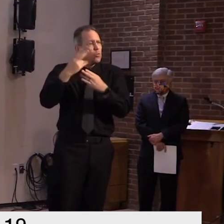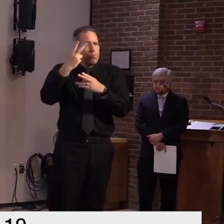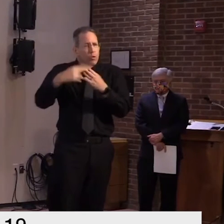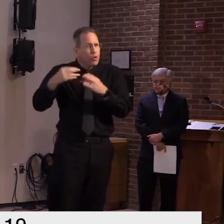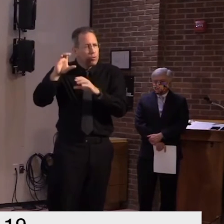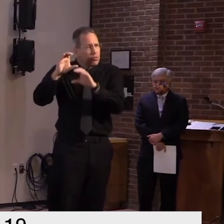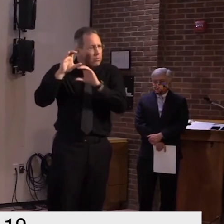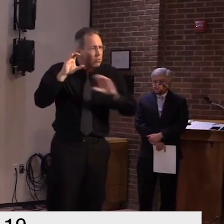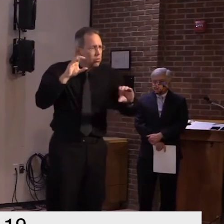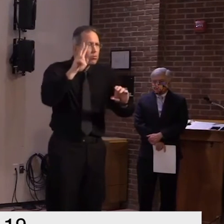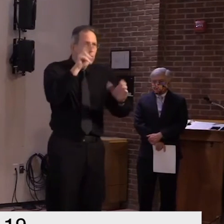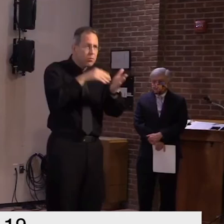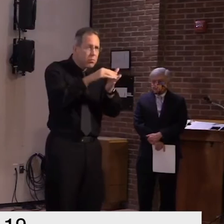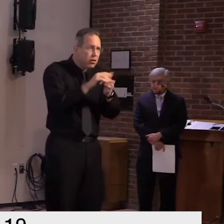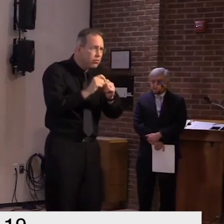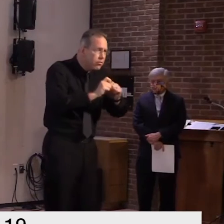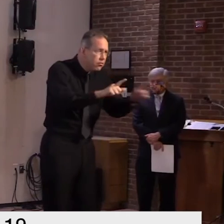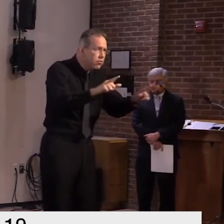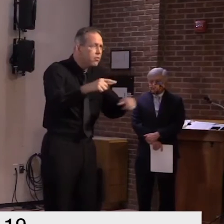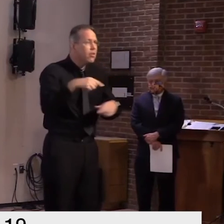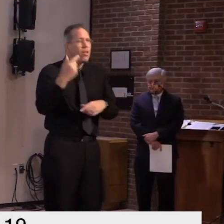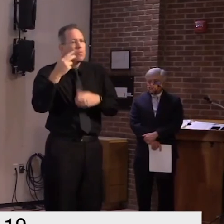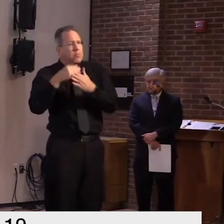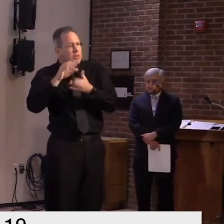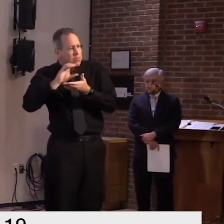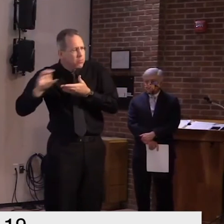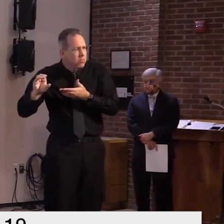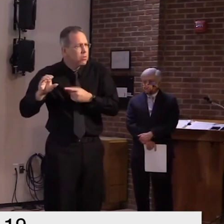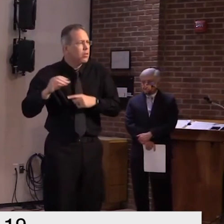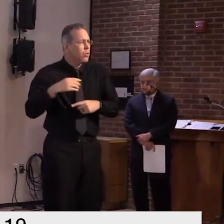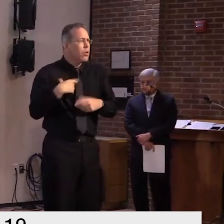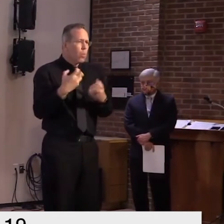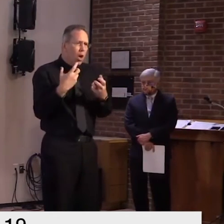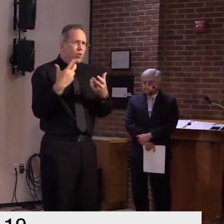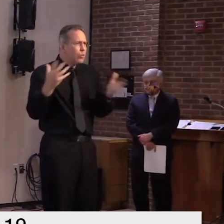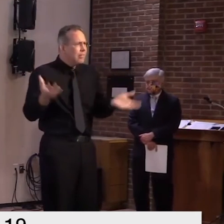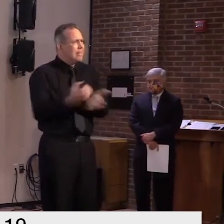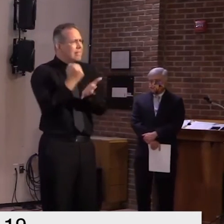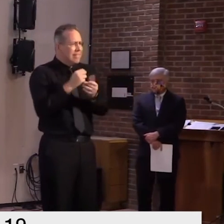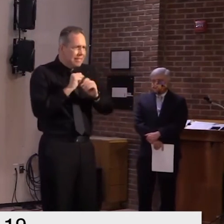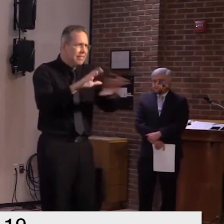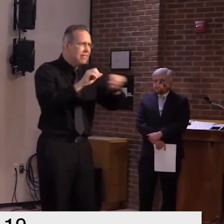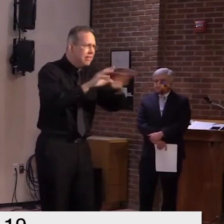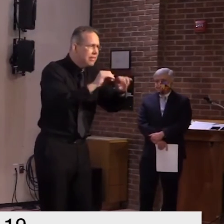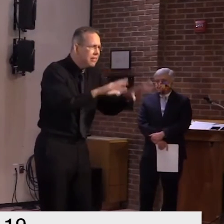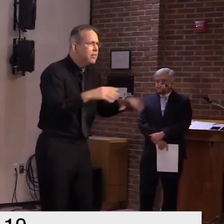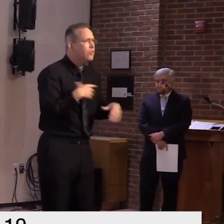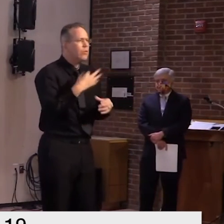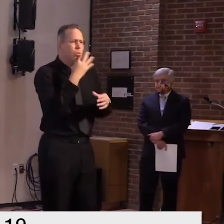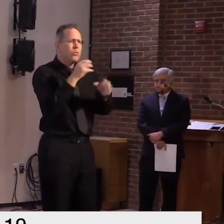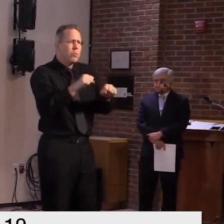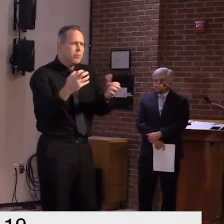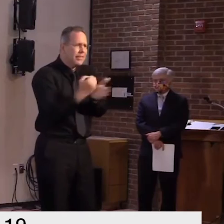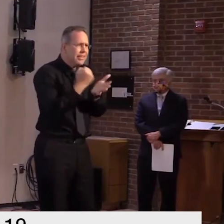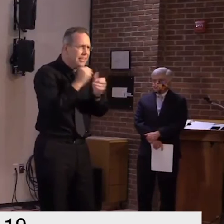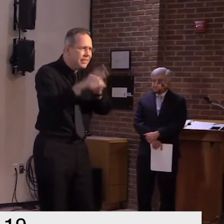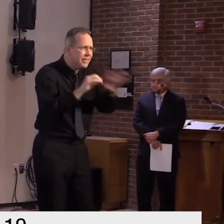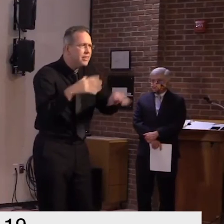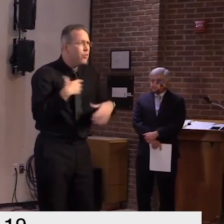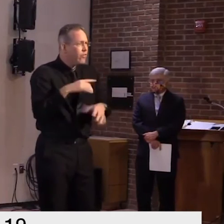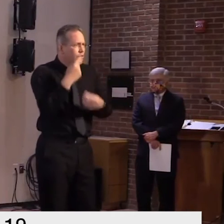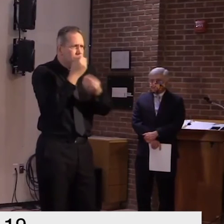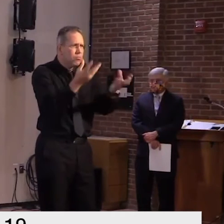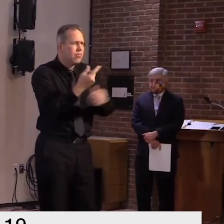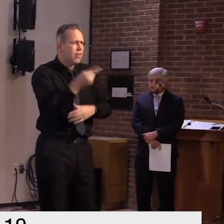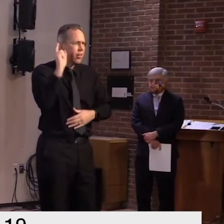and trying to get this money out just as quick as possible as i talked about last week trying to encourage uh the legislature to move forward on